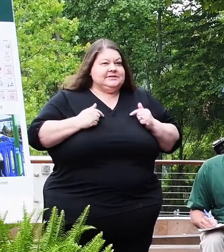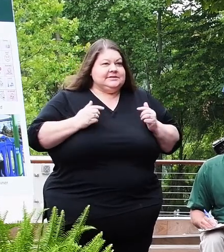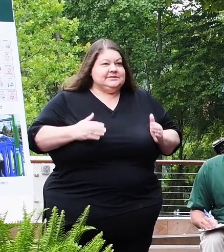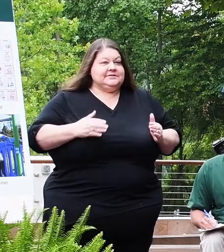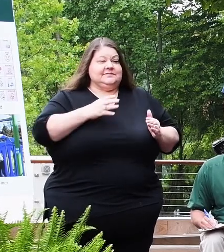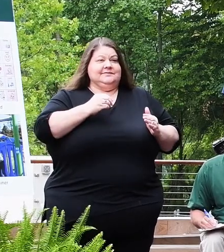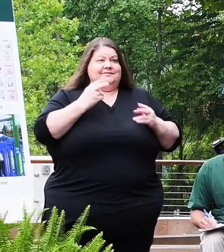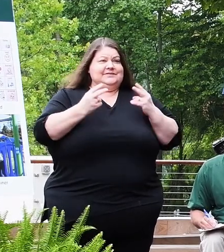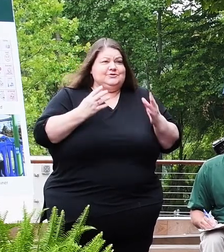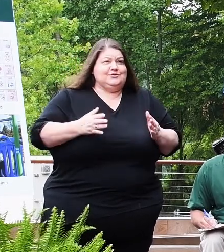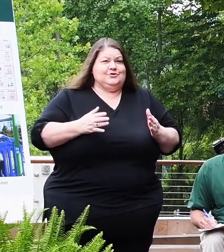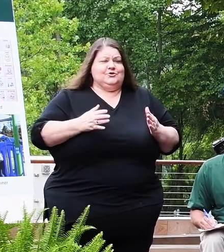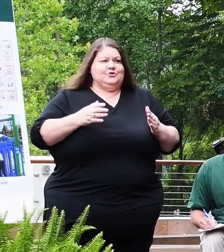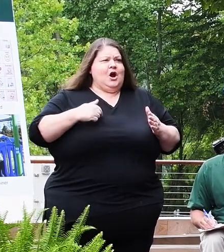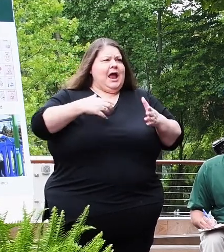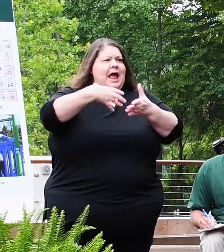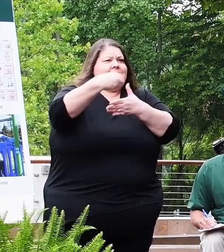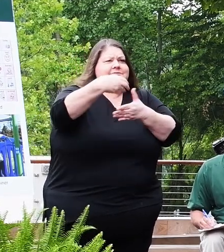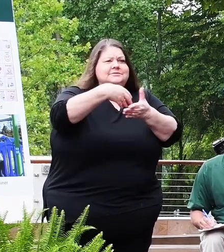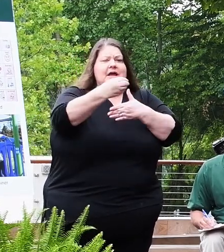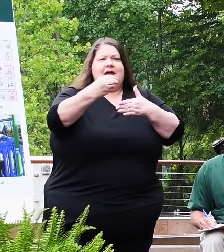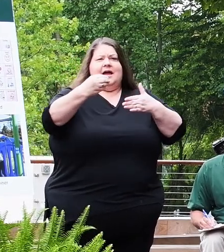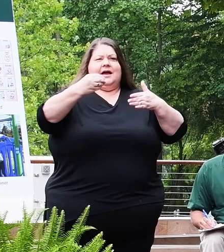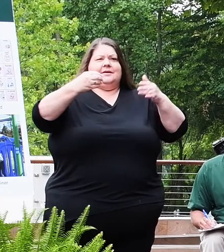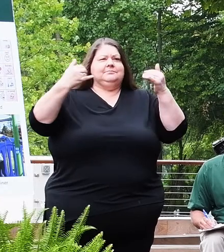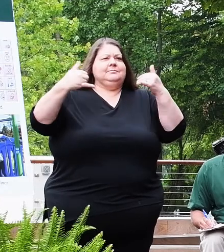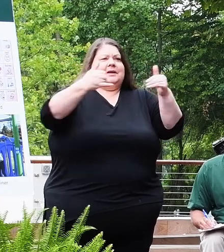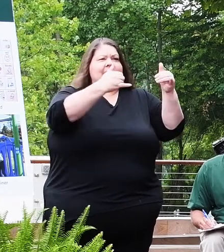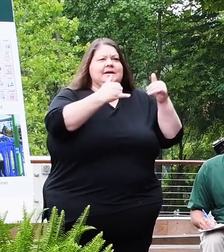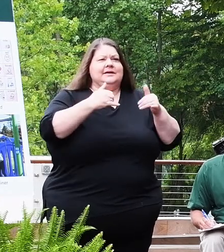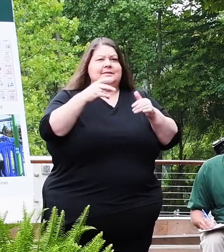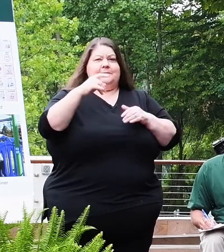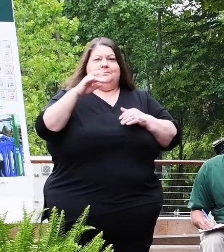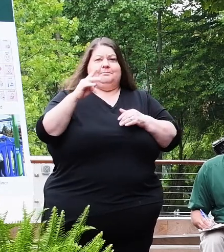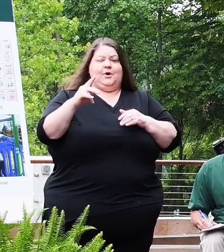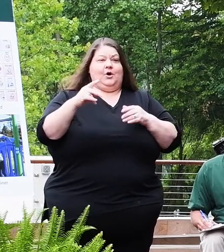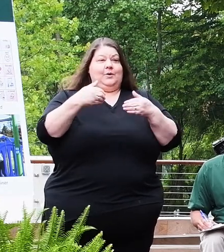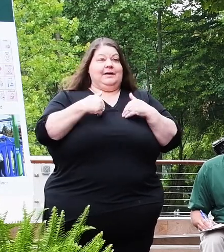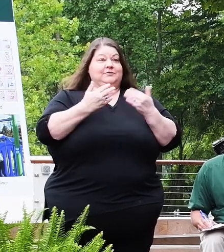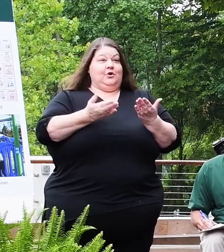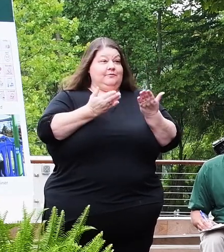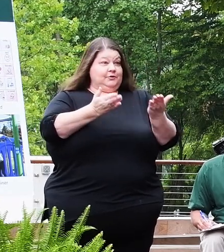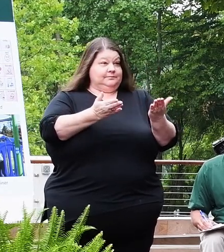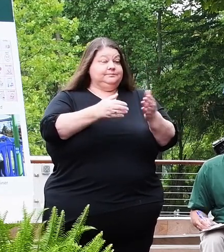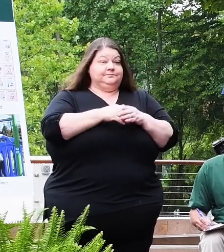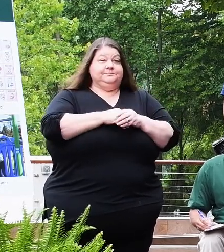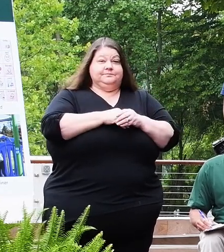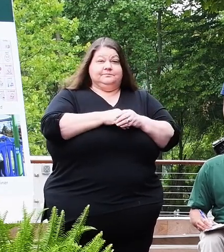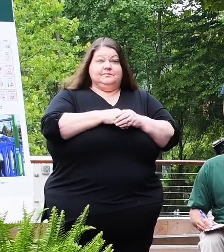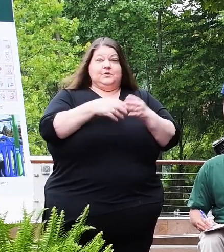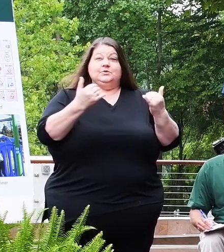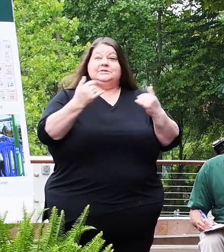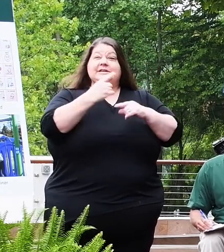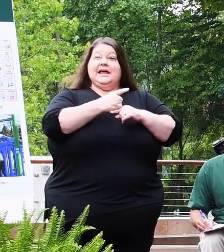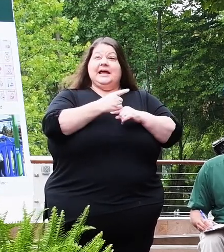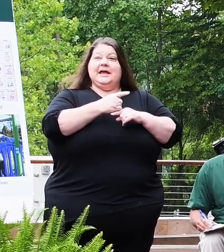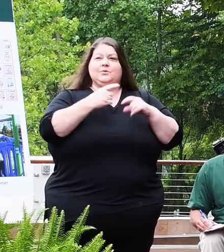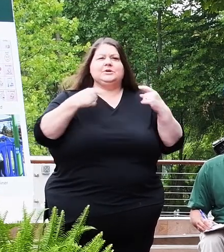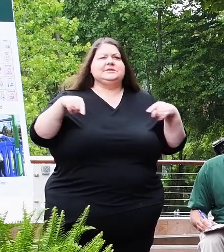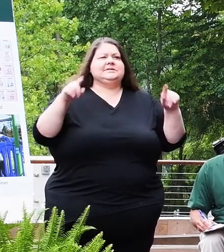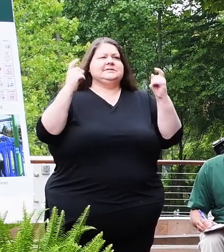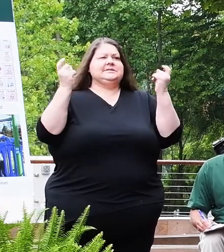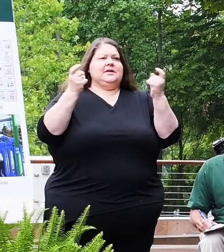spending more time outdoors and utilizing what our parks have to offer. Today we are celebrating the work that has been